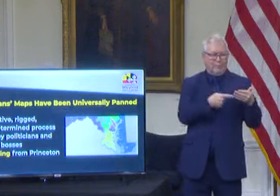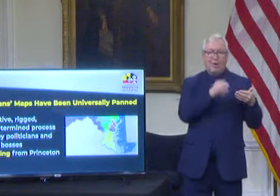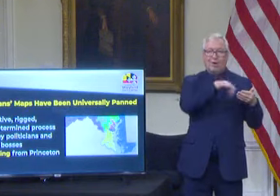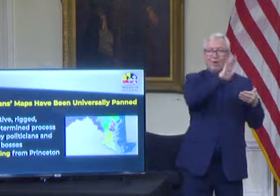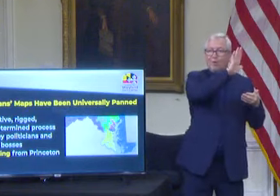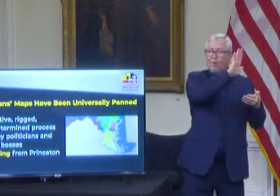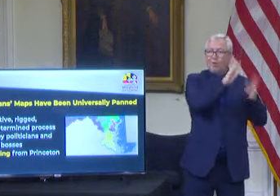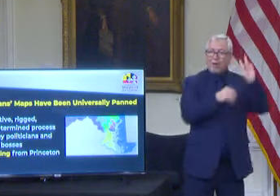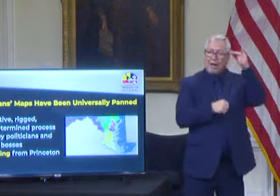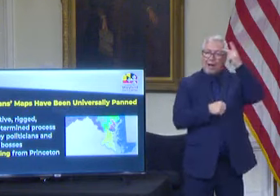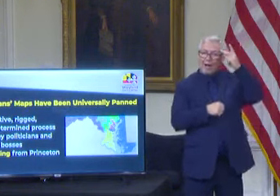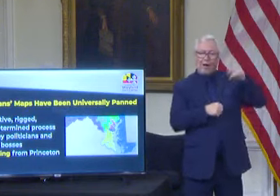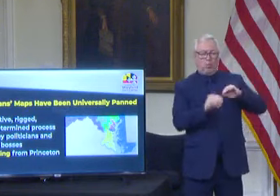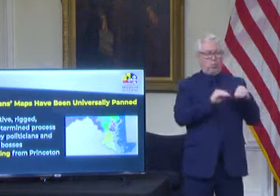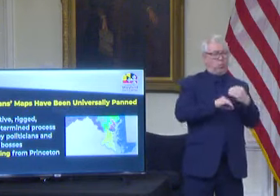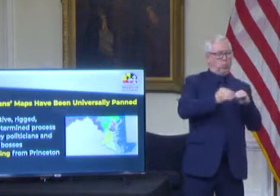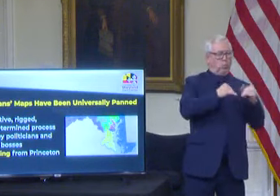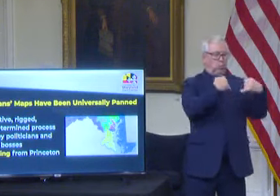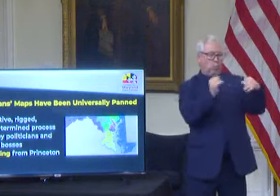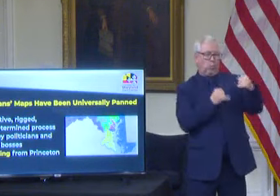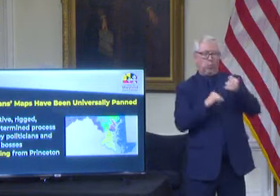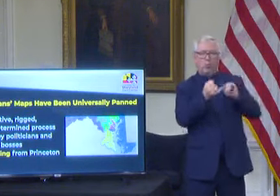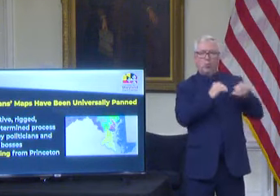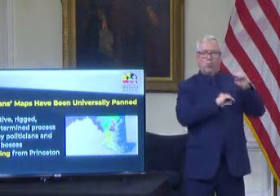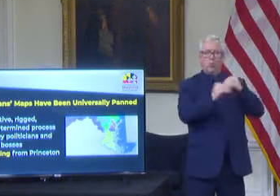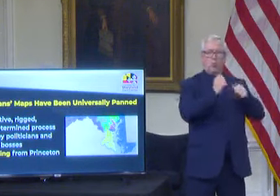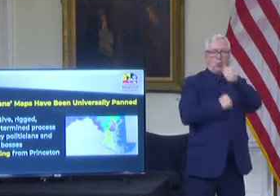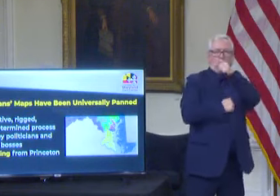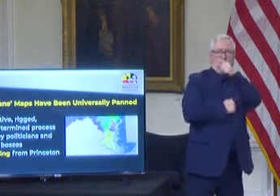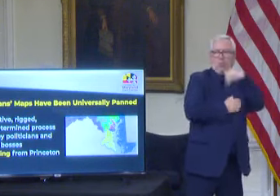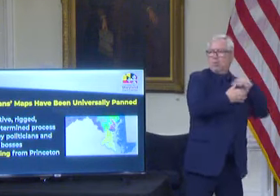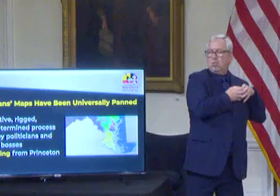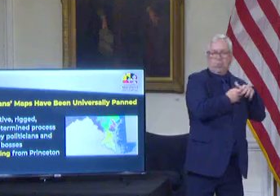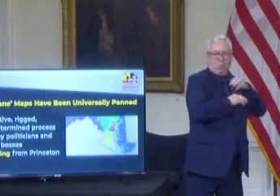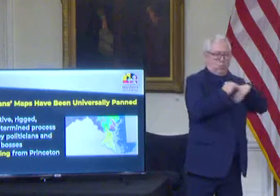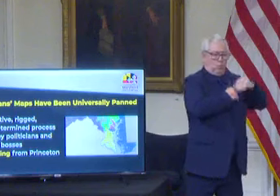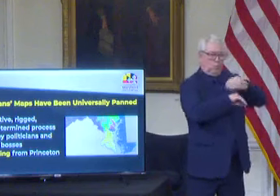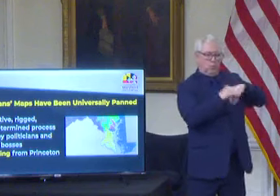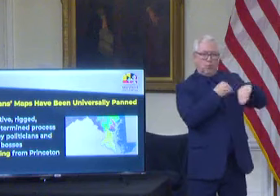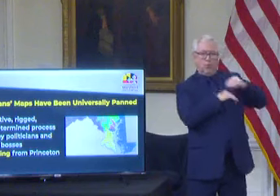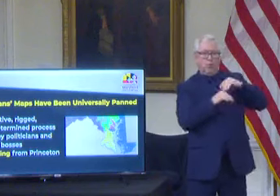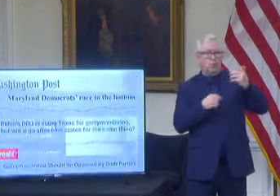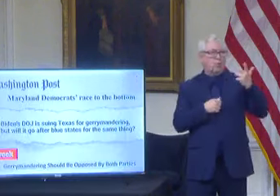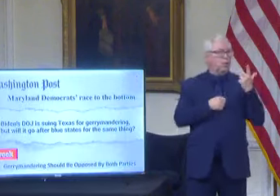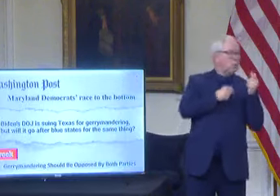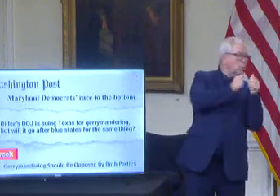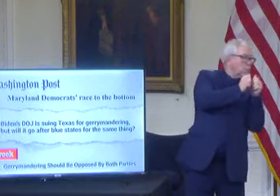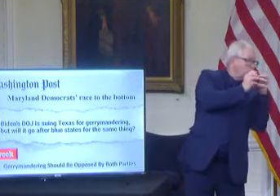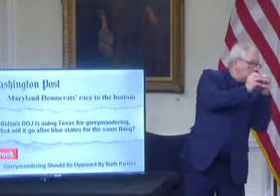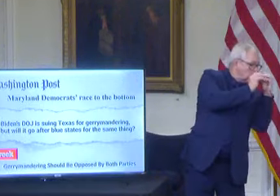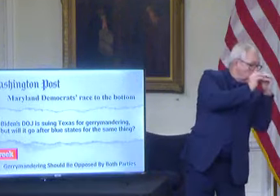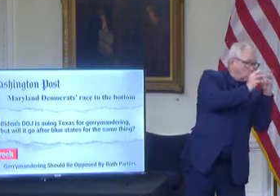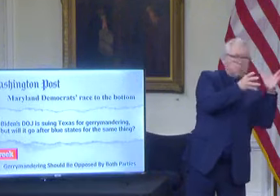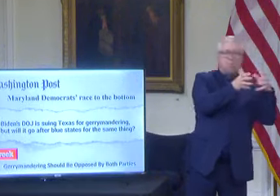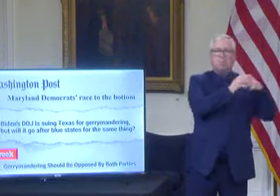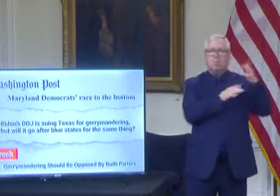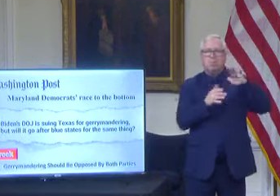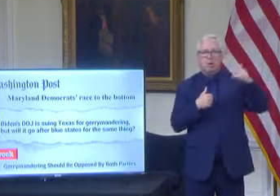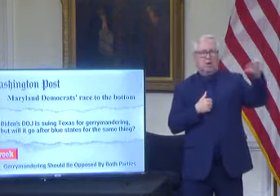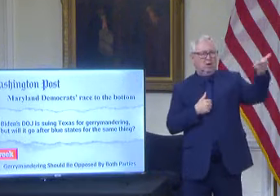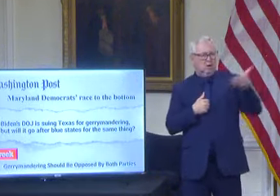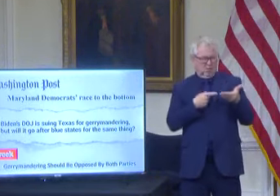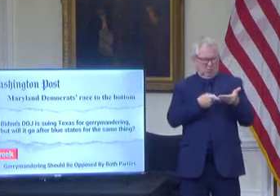their own districts in secret behind closed doors. These terrible maps drawn by the legislature